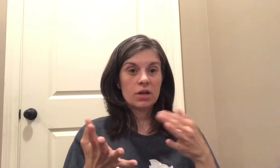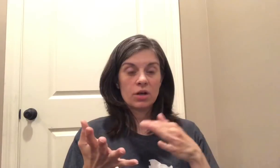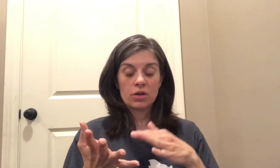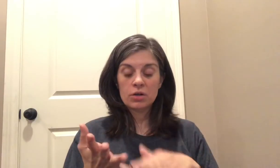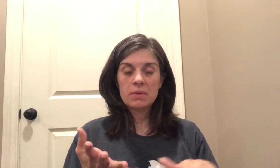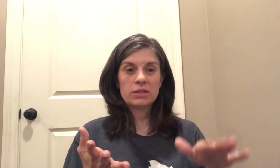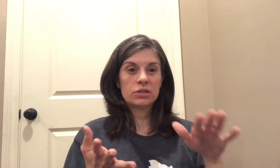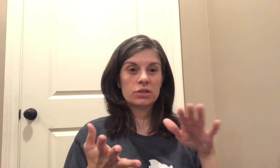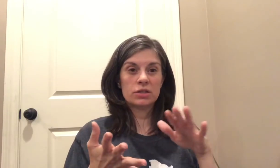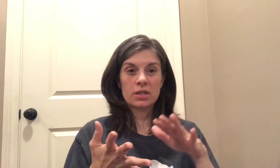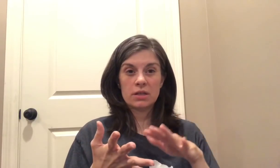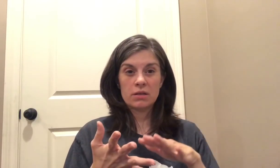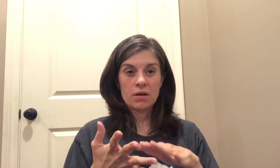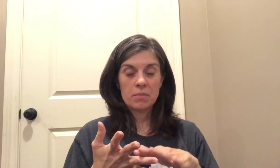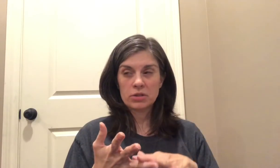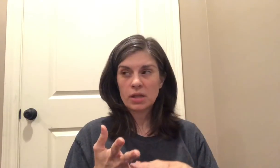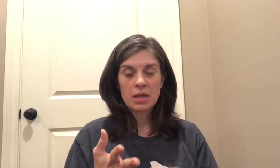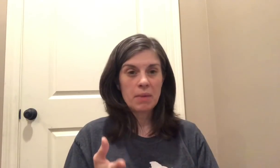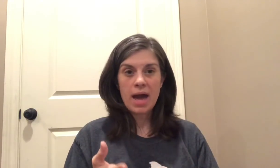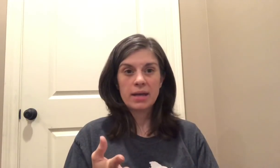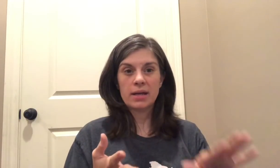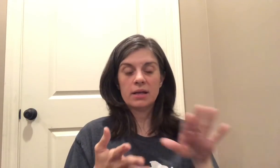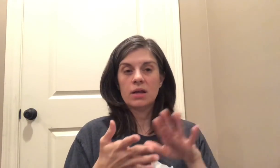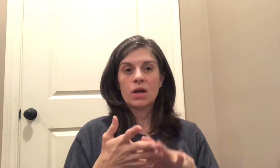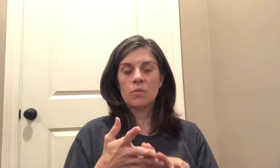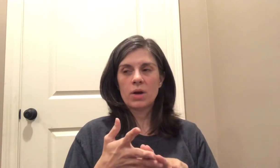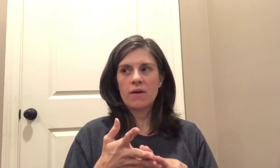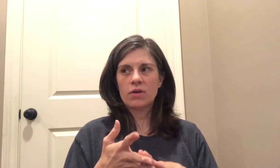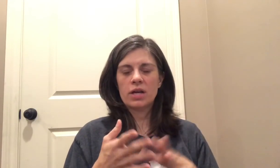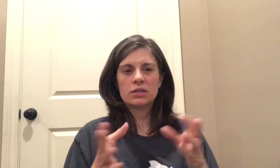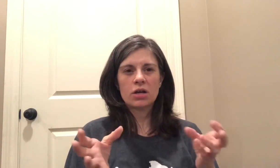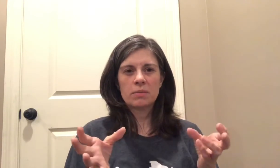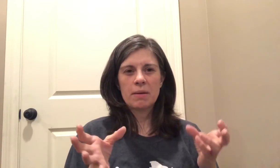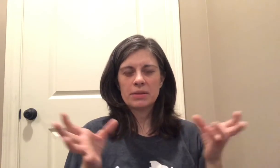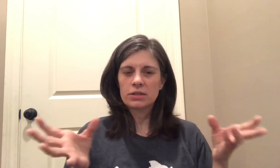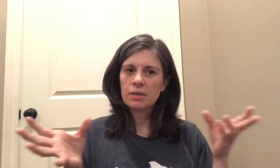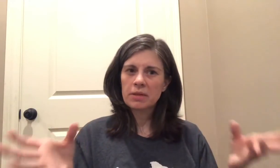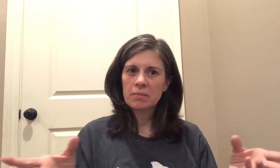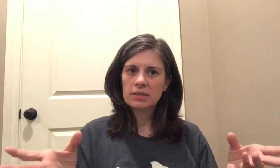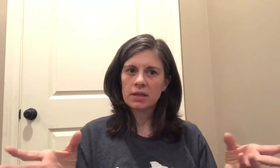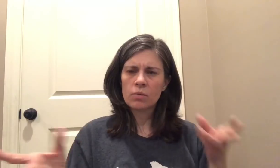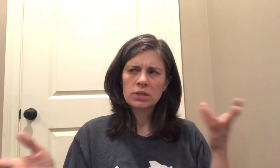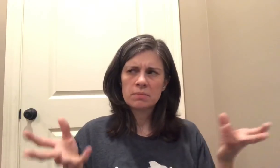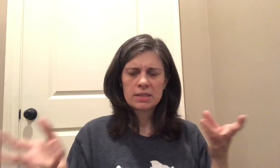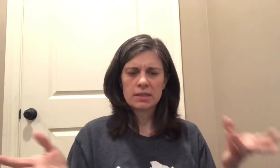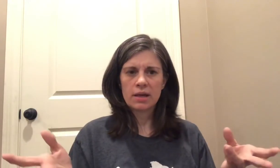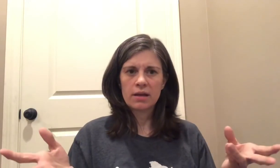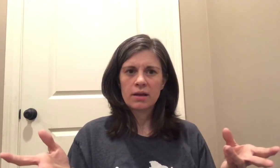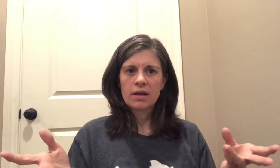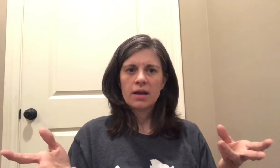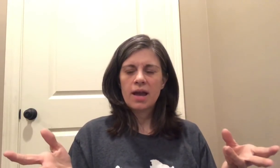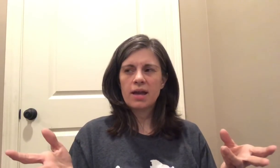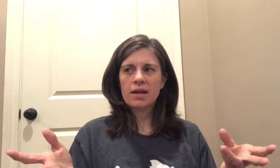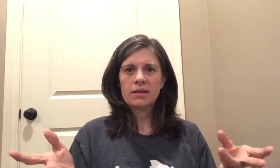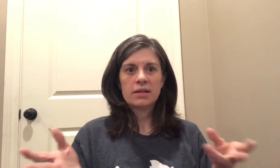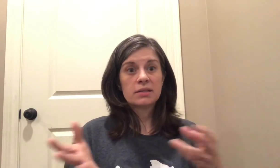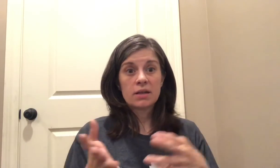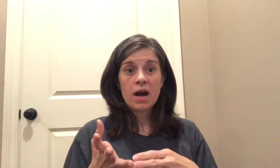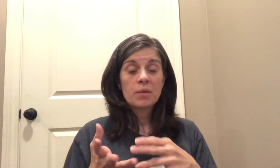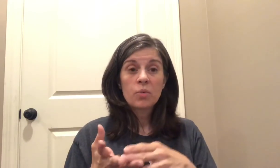good messages and there's nothing bad in it and whatever and it talked about but there's something missing what's missing and it's God in